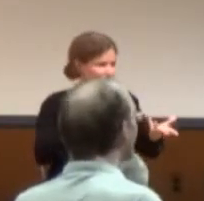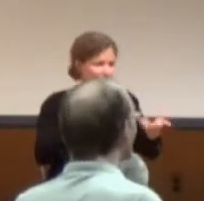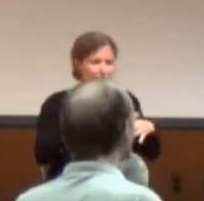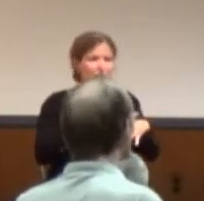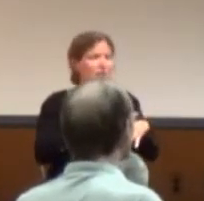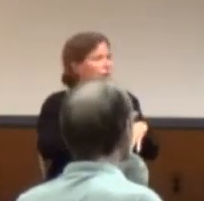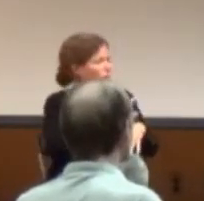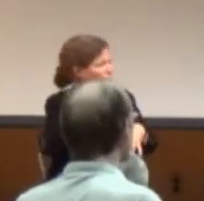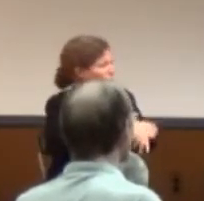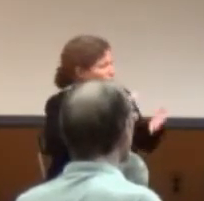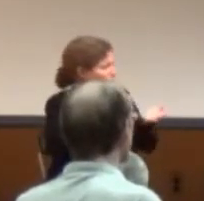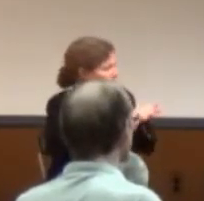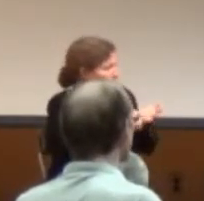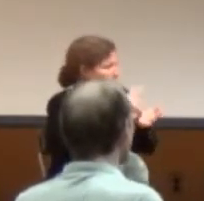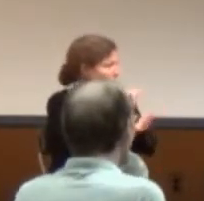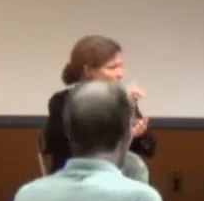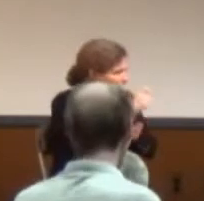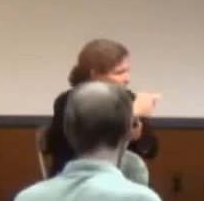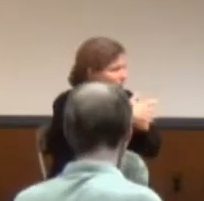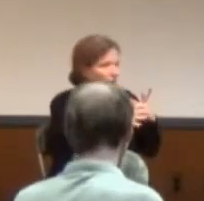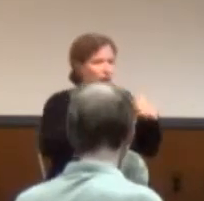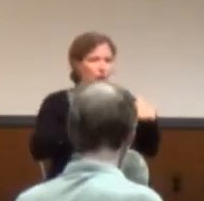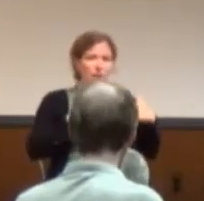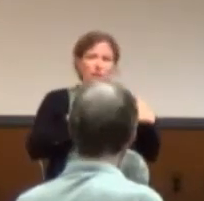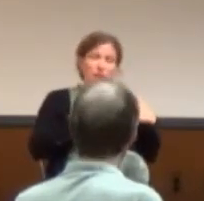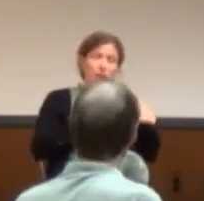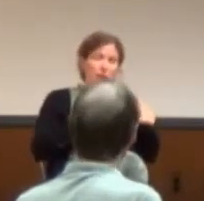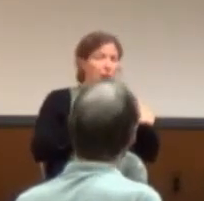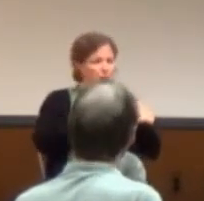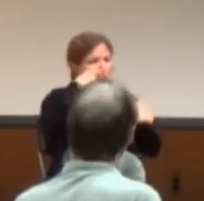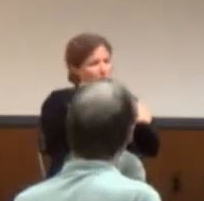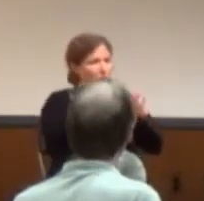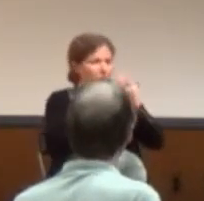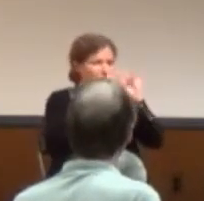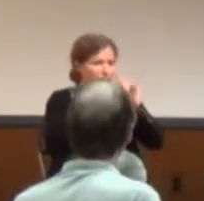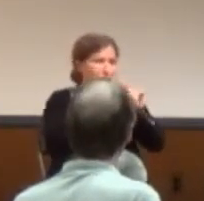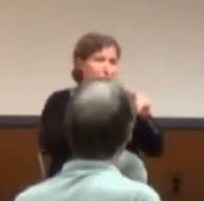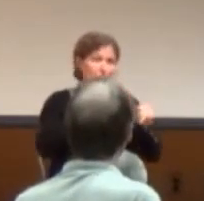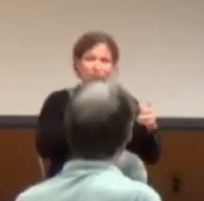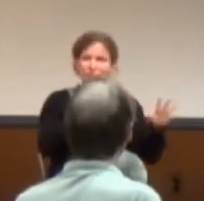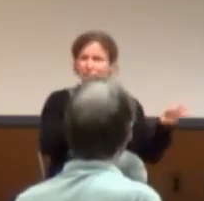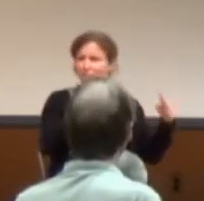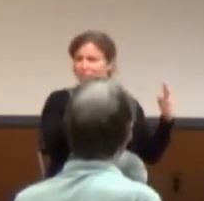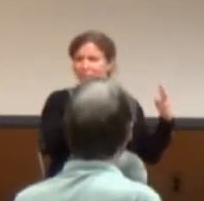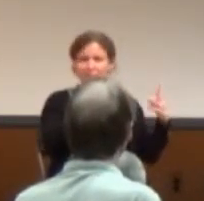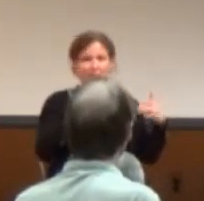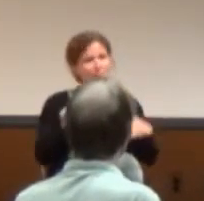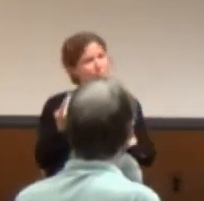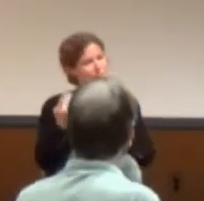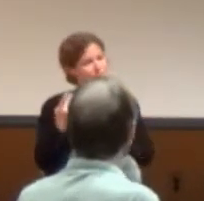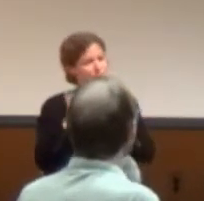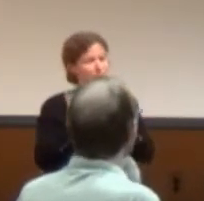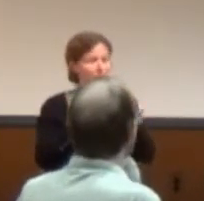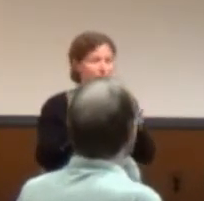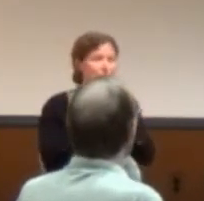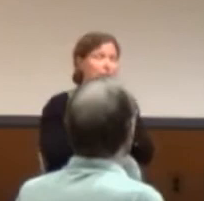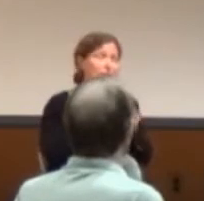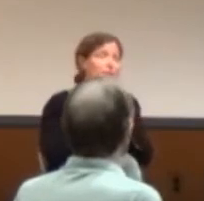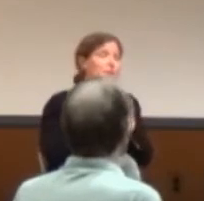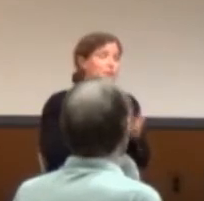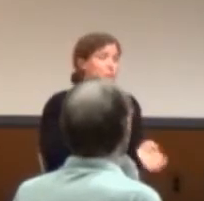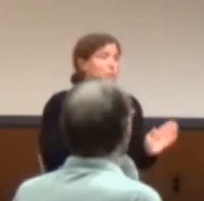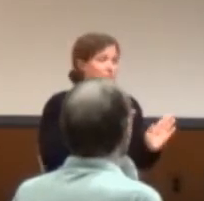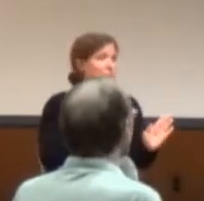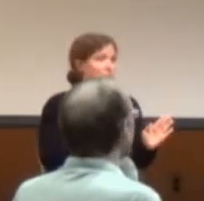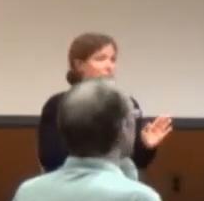and then they want to talk about sex things. I I don't, mind talking about that in person. But in general, like,